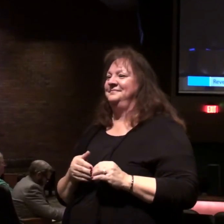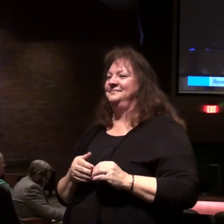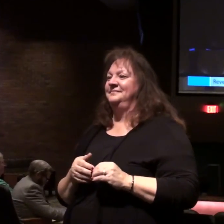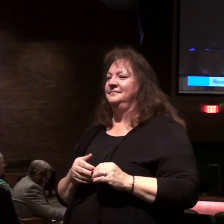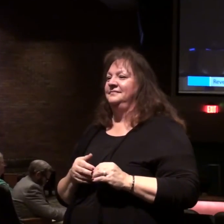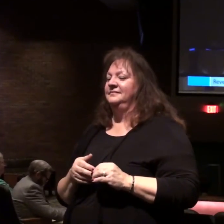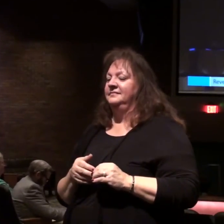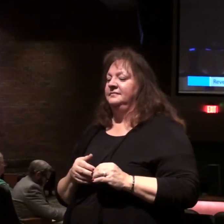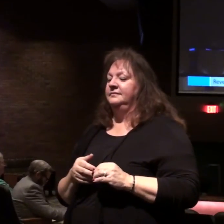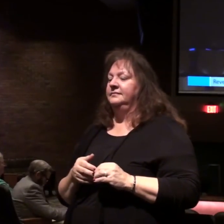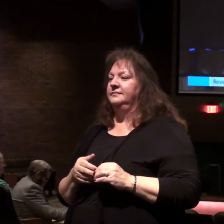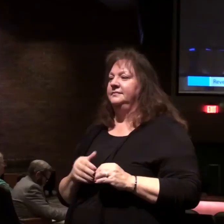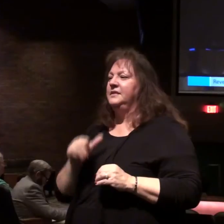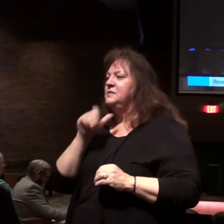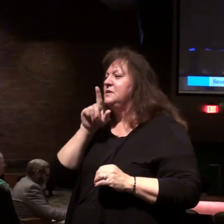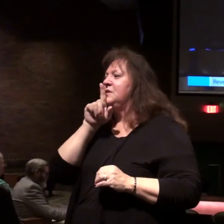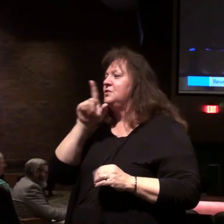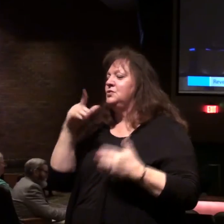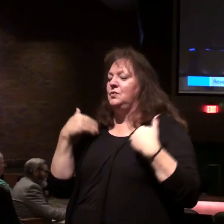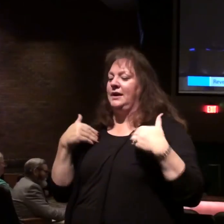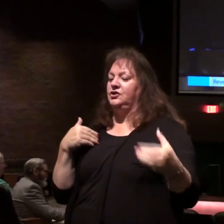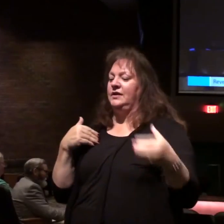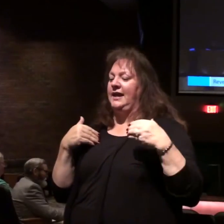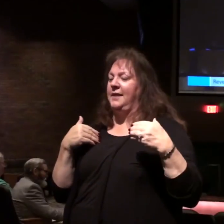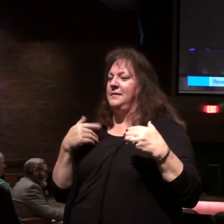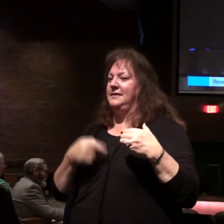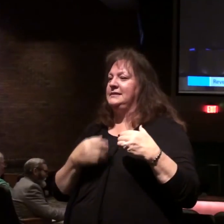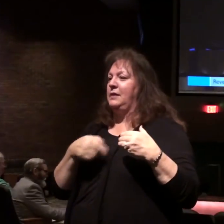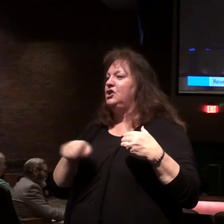It wasn't a true angel who gave me this bottle.